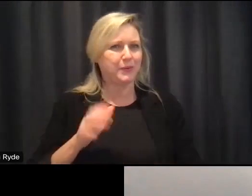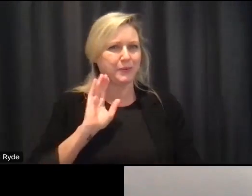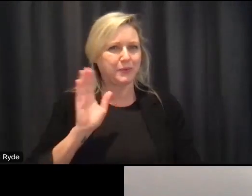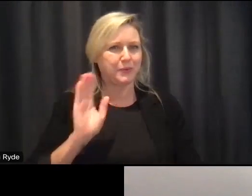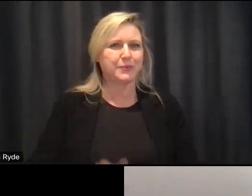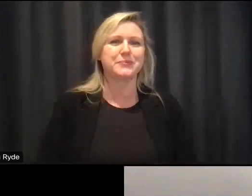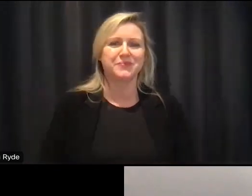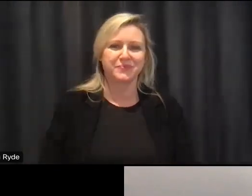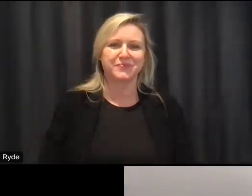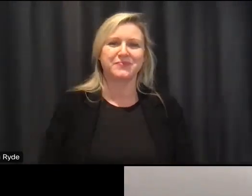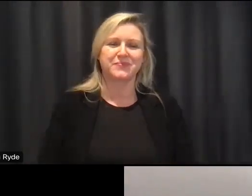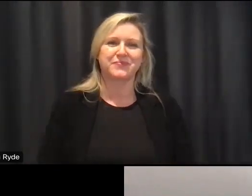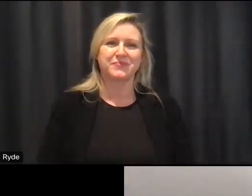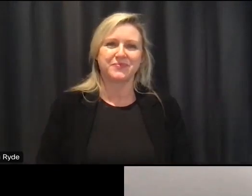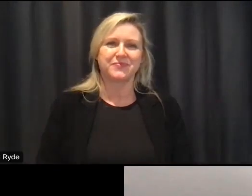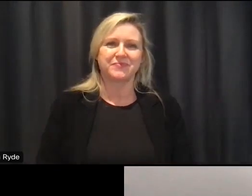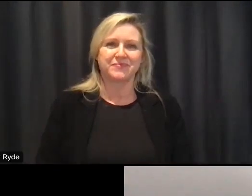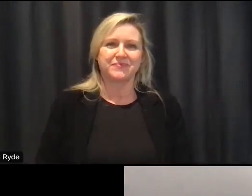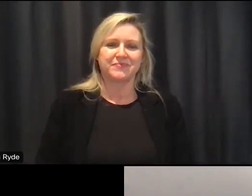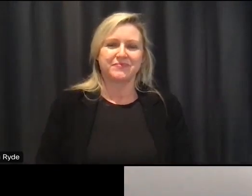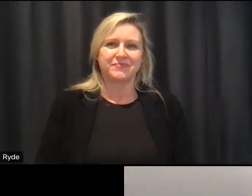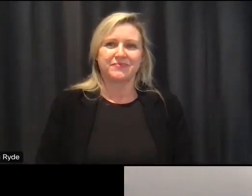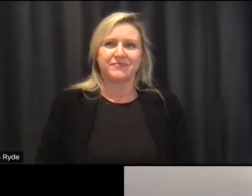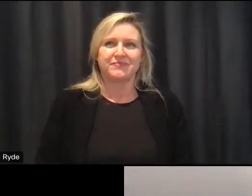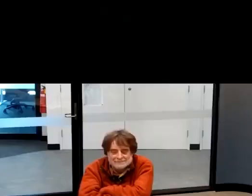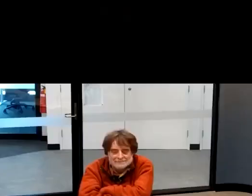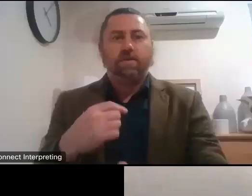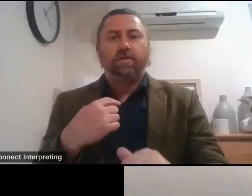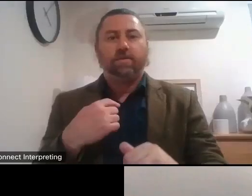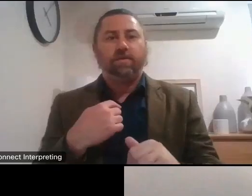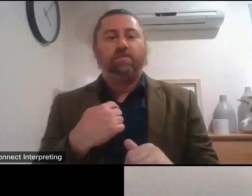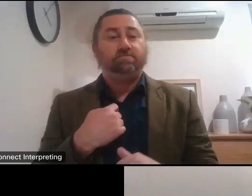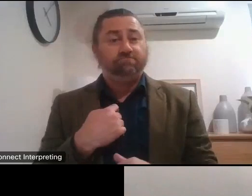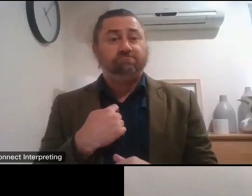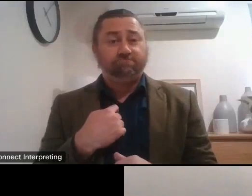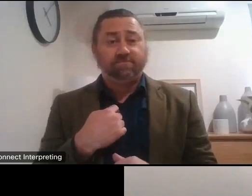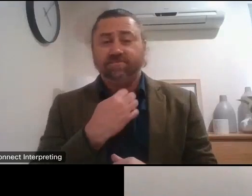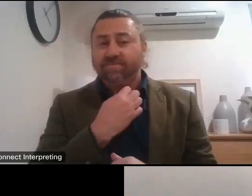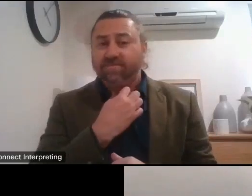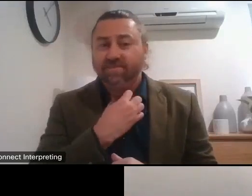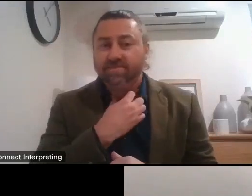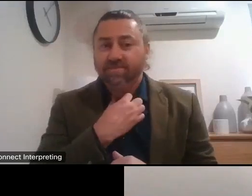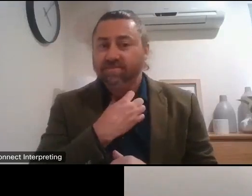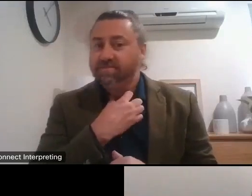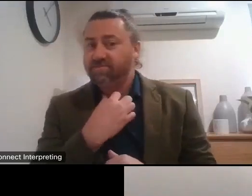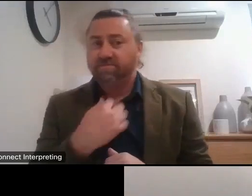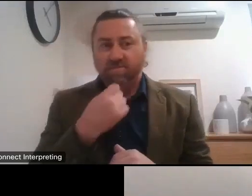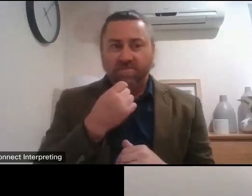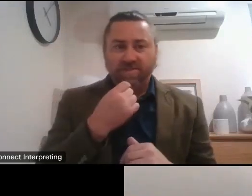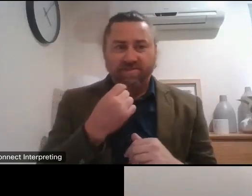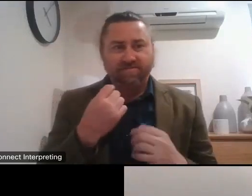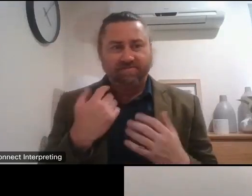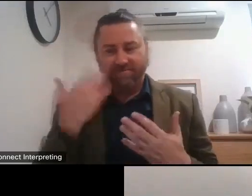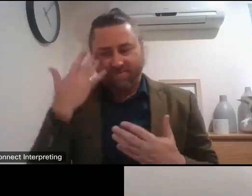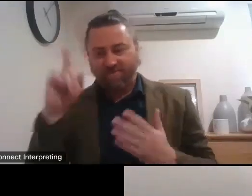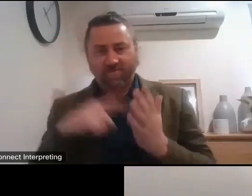i um i'm i'm i'm i'm a bit lost for it